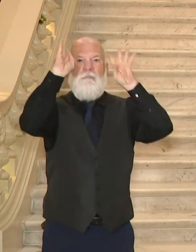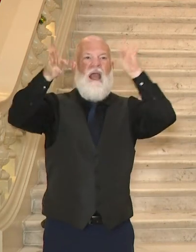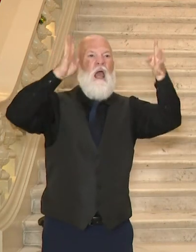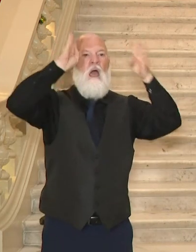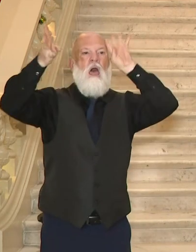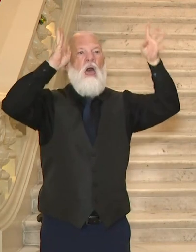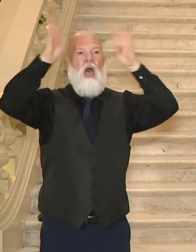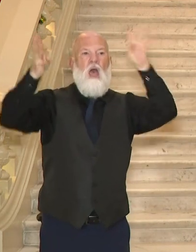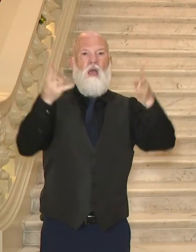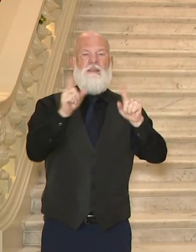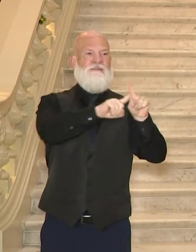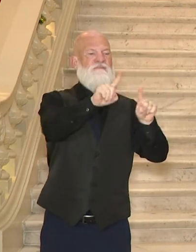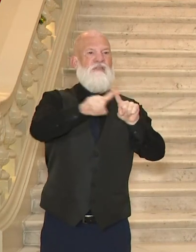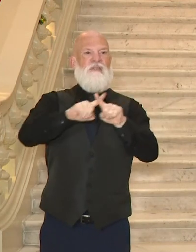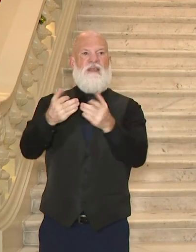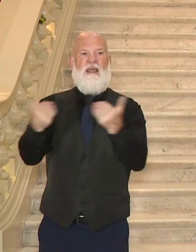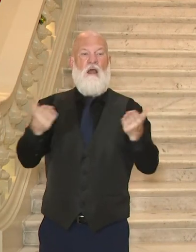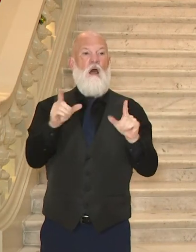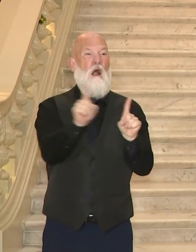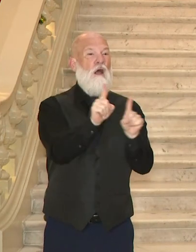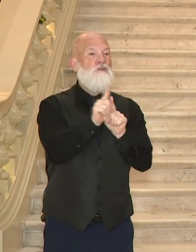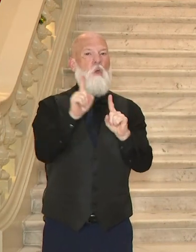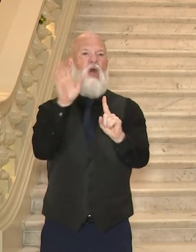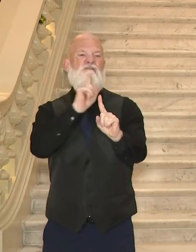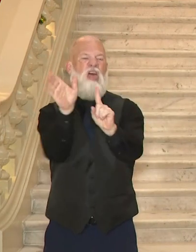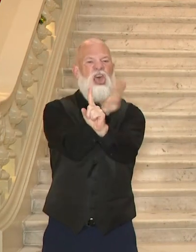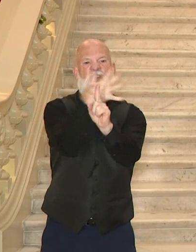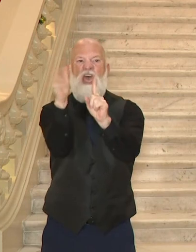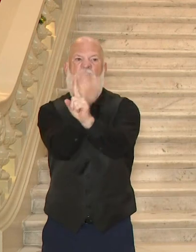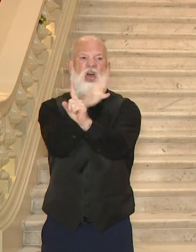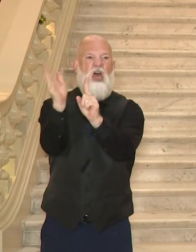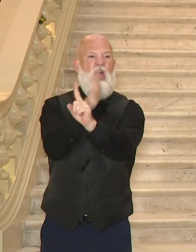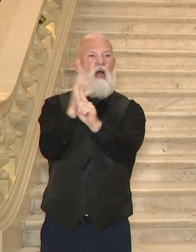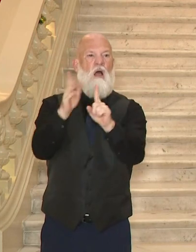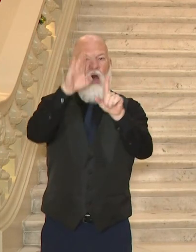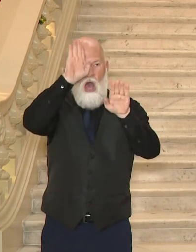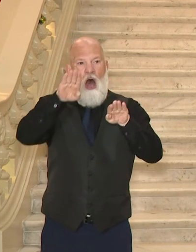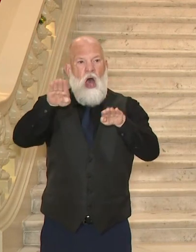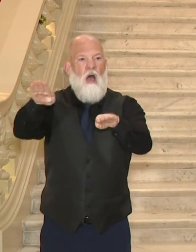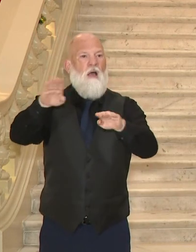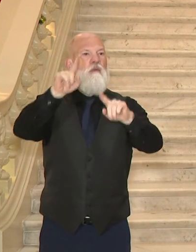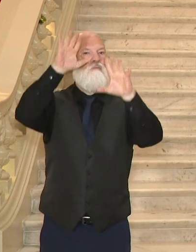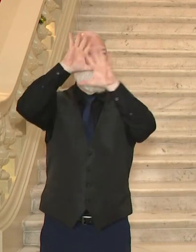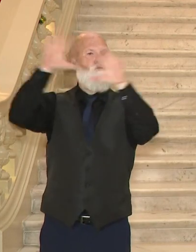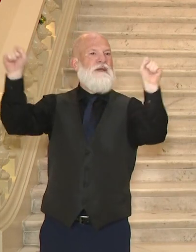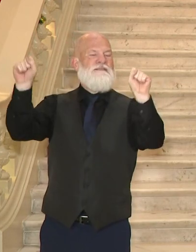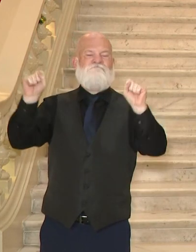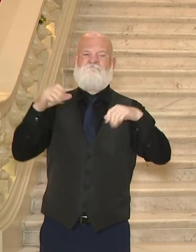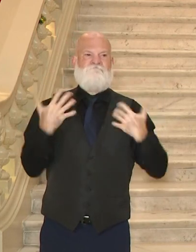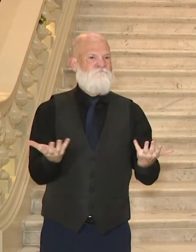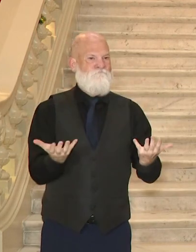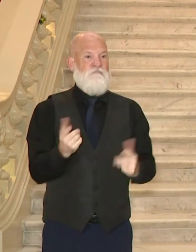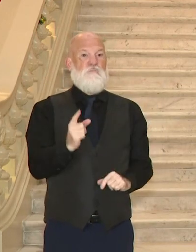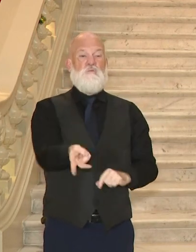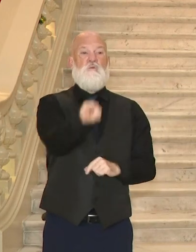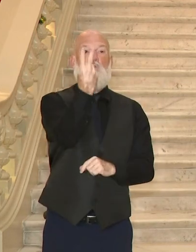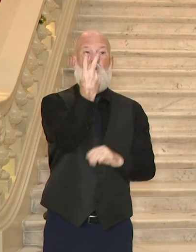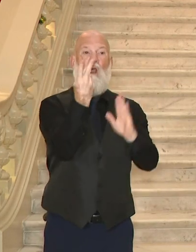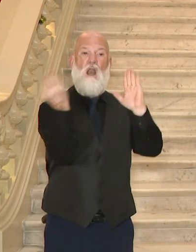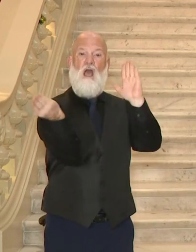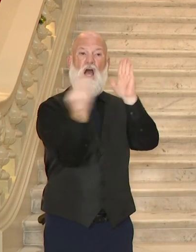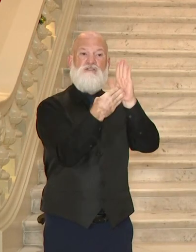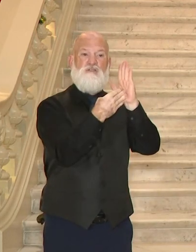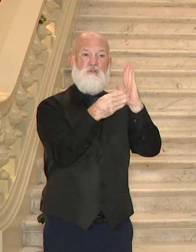the president as well, apparently. There are two suits in federal court right now. One was already